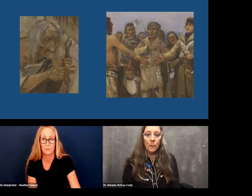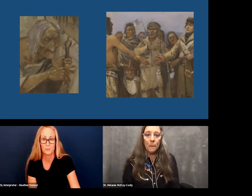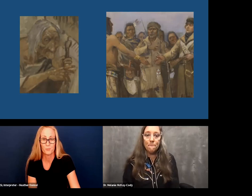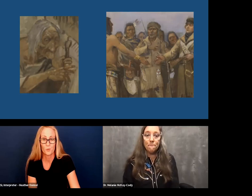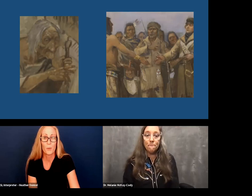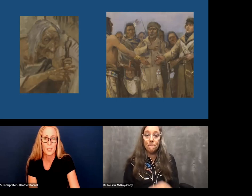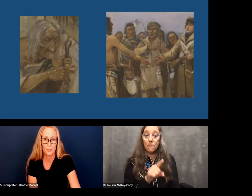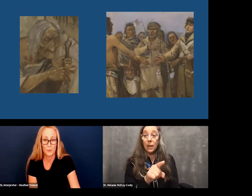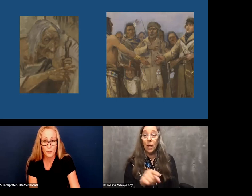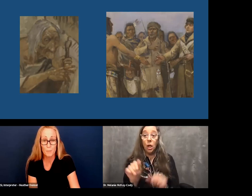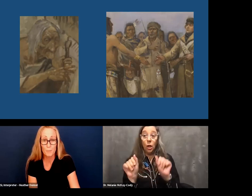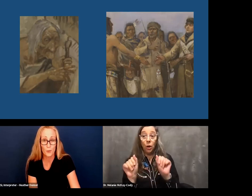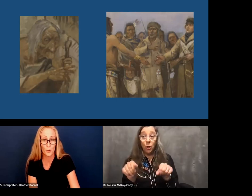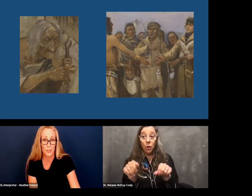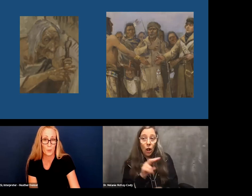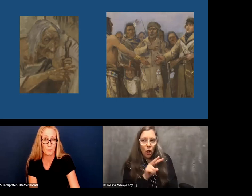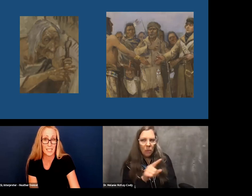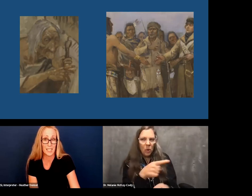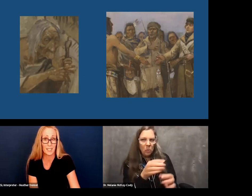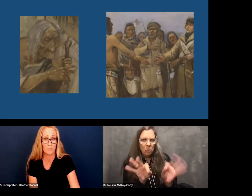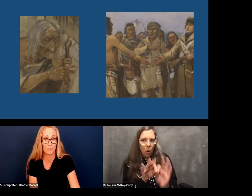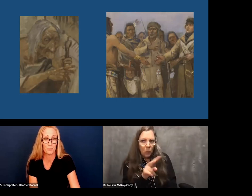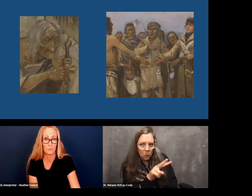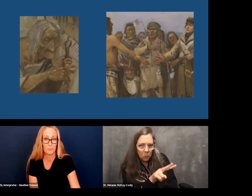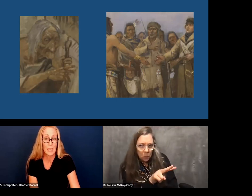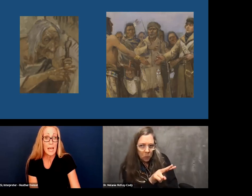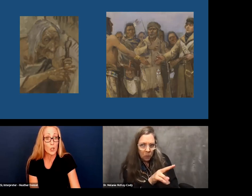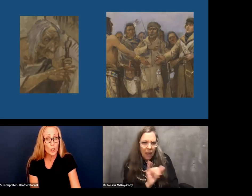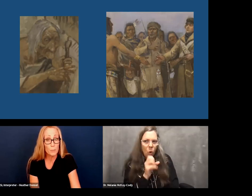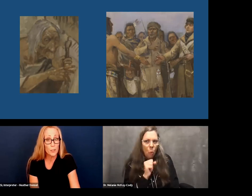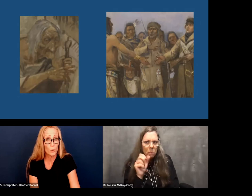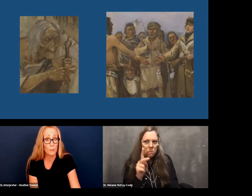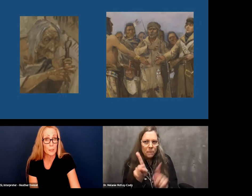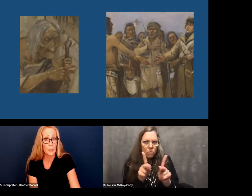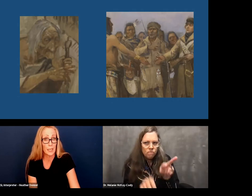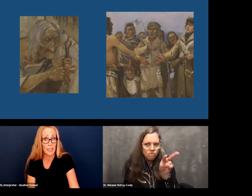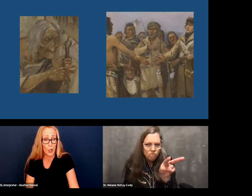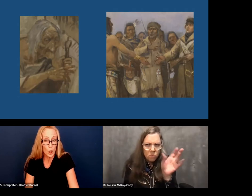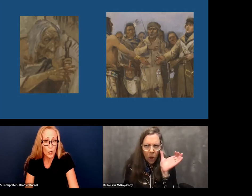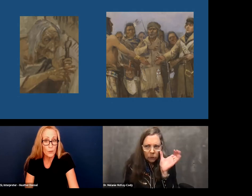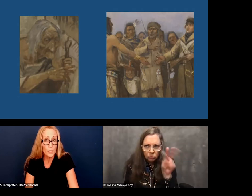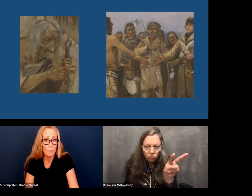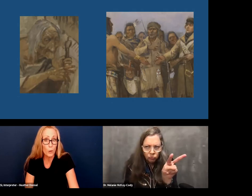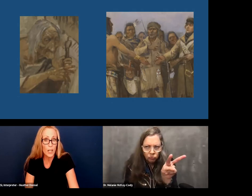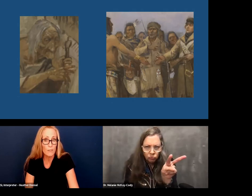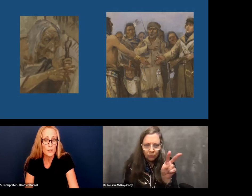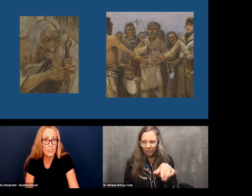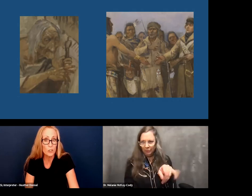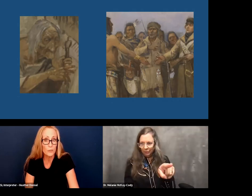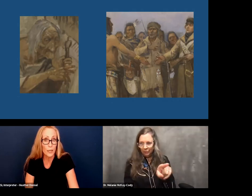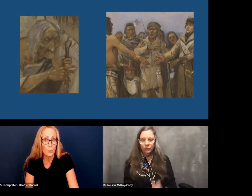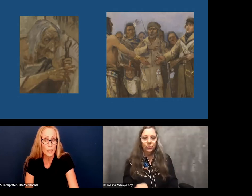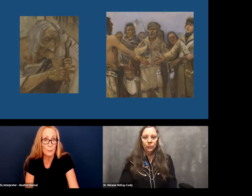well. I was able to find both of those in that one painting. It could be the woman is saying like, look, there's an important